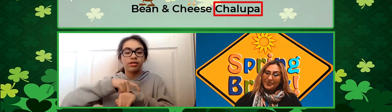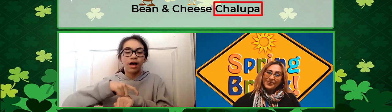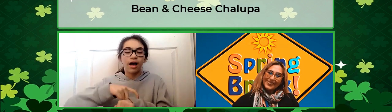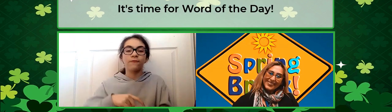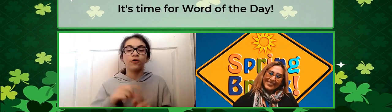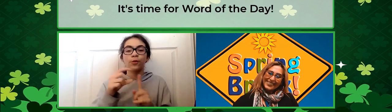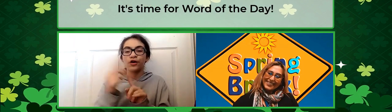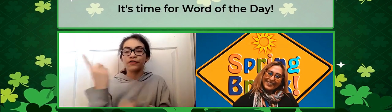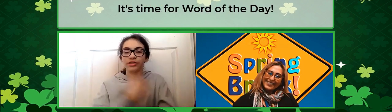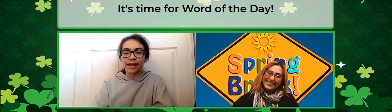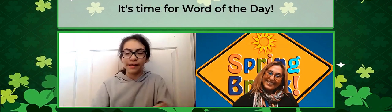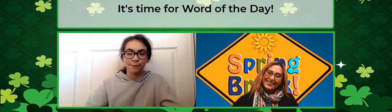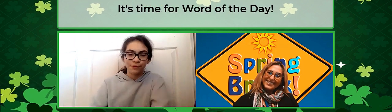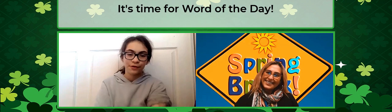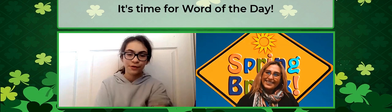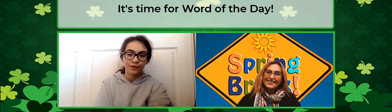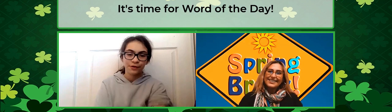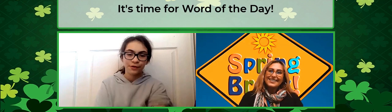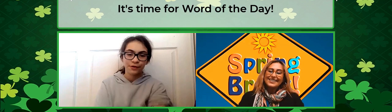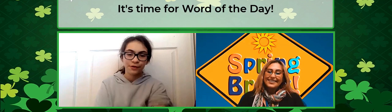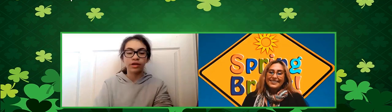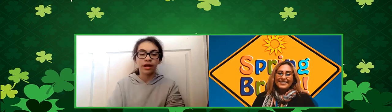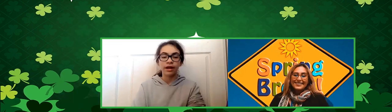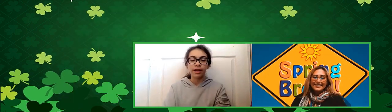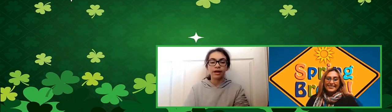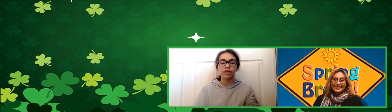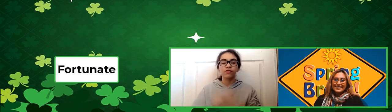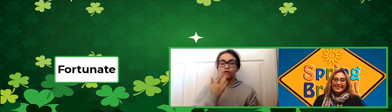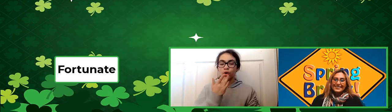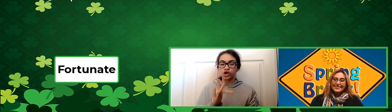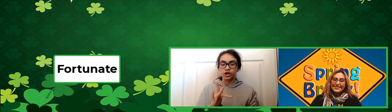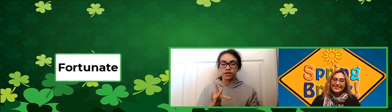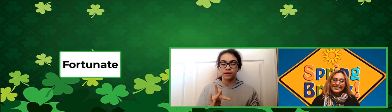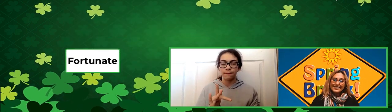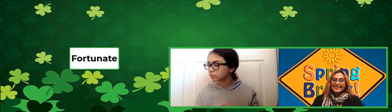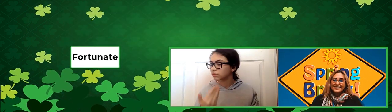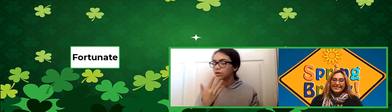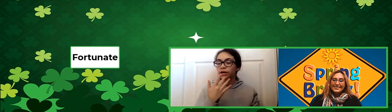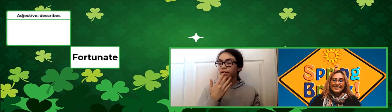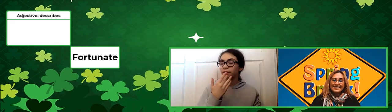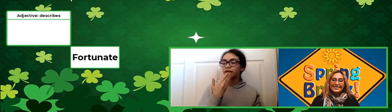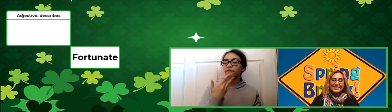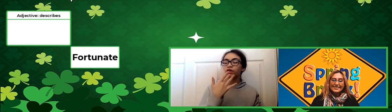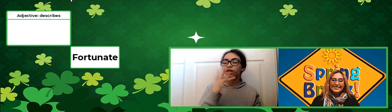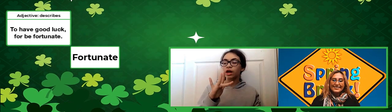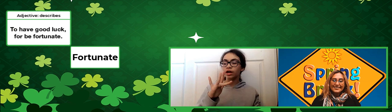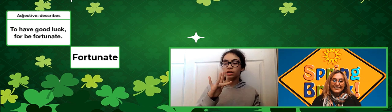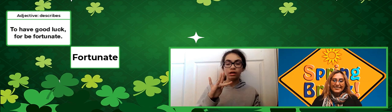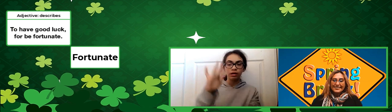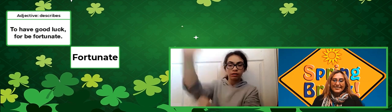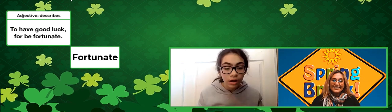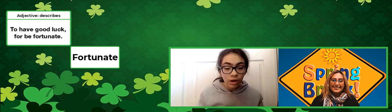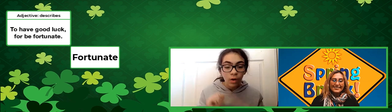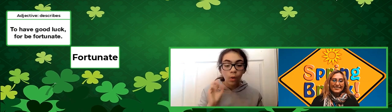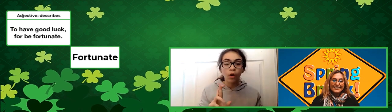it's time for where of the day. The where of the day is fortune. You need to have good luck